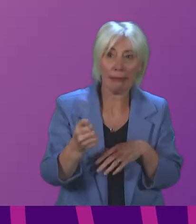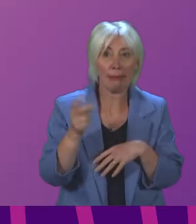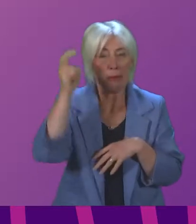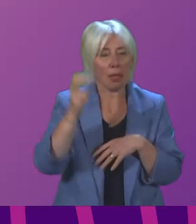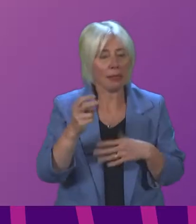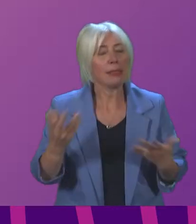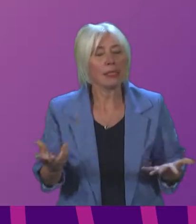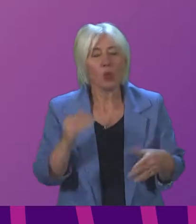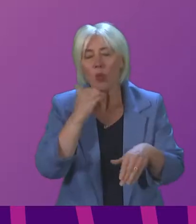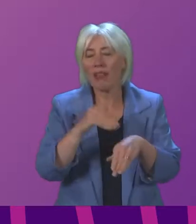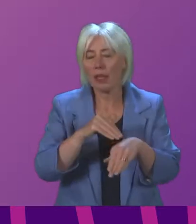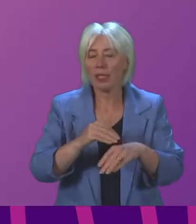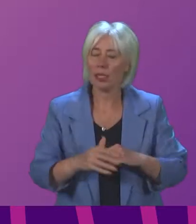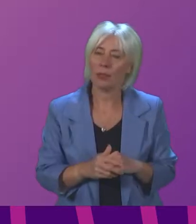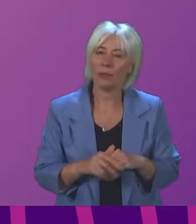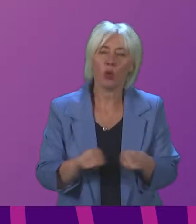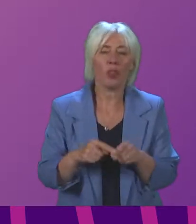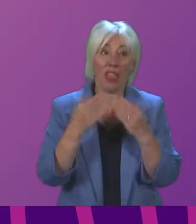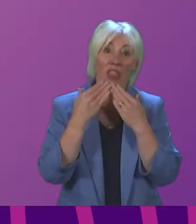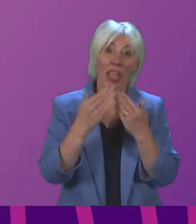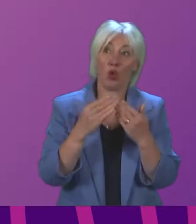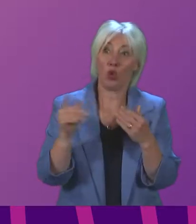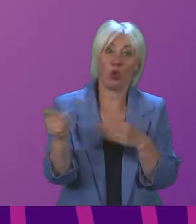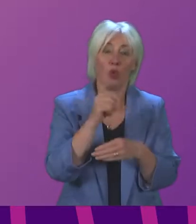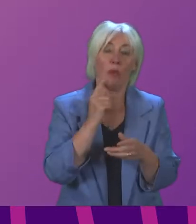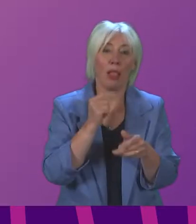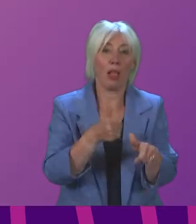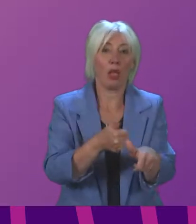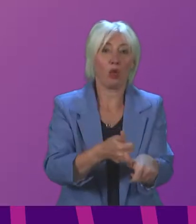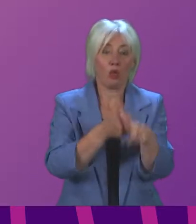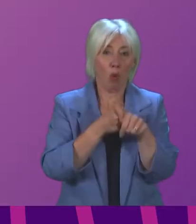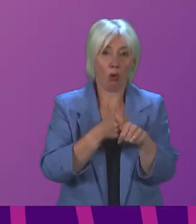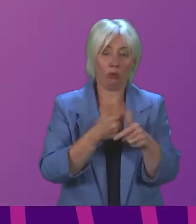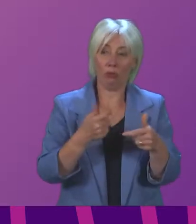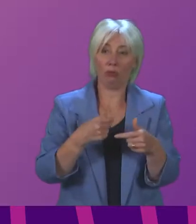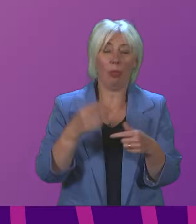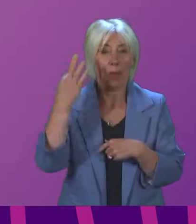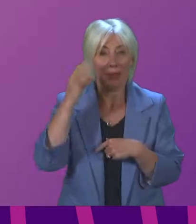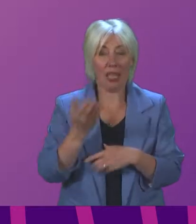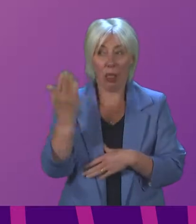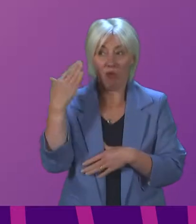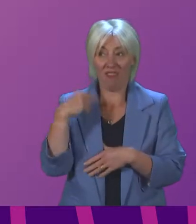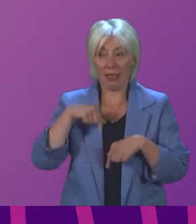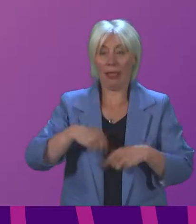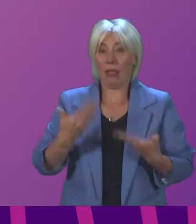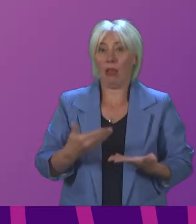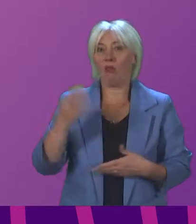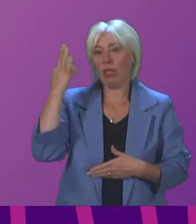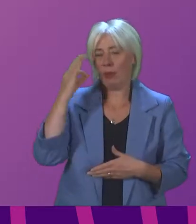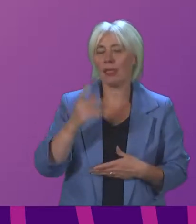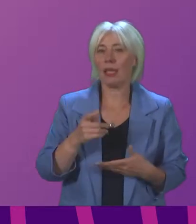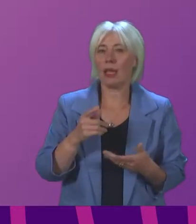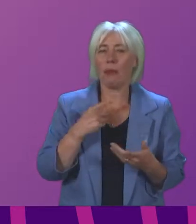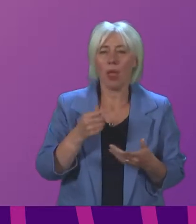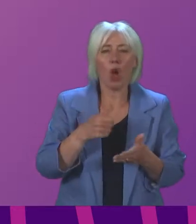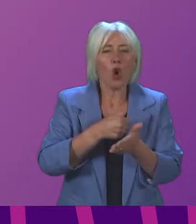Finally, can I just say thanks and thank you to some of those who have supported both the previous and the current COVID committees. In particular, being able to regularly